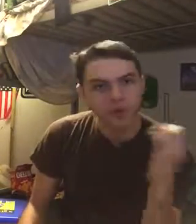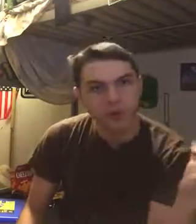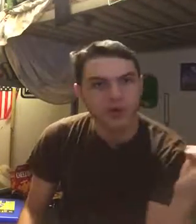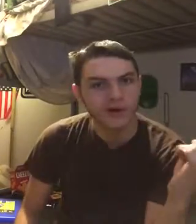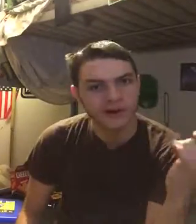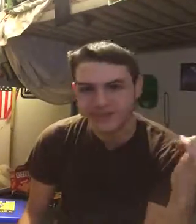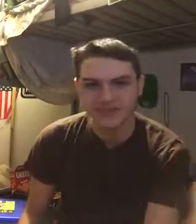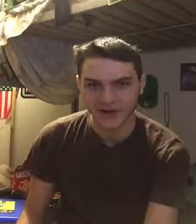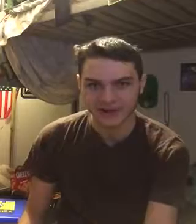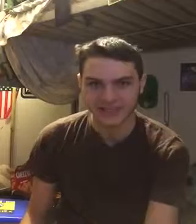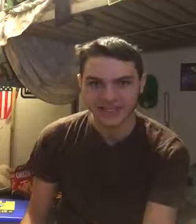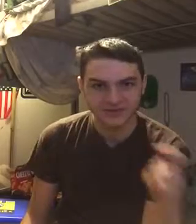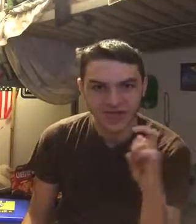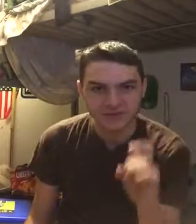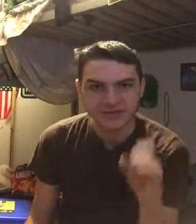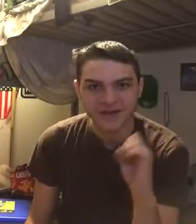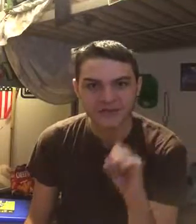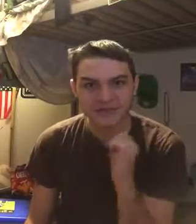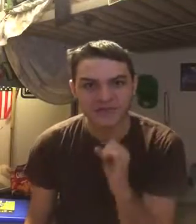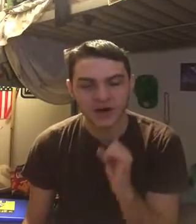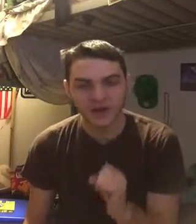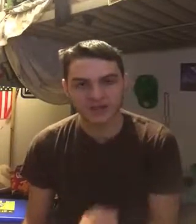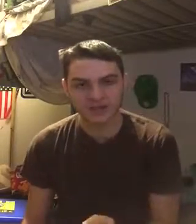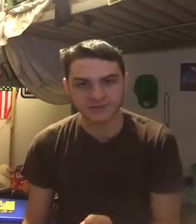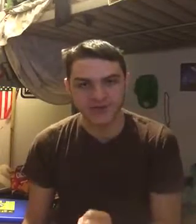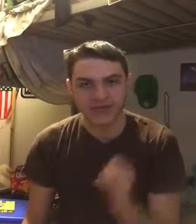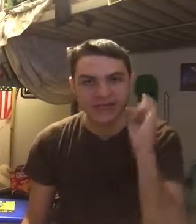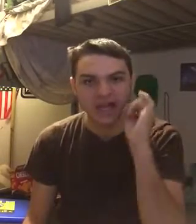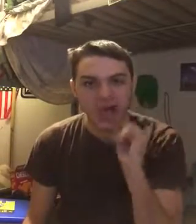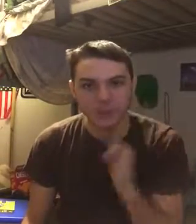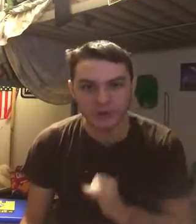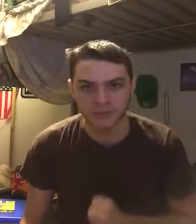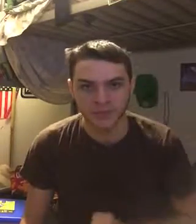or defense you never draft him a fucking offensive line that can help him